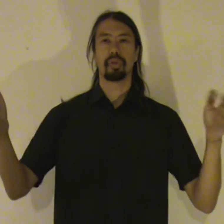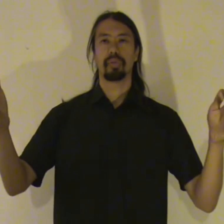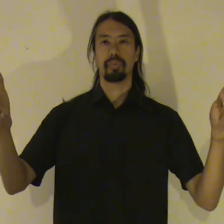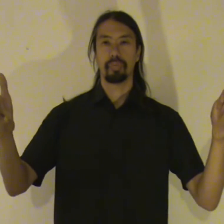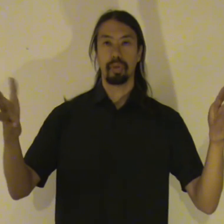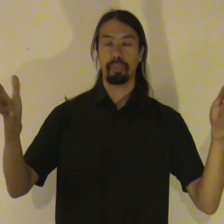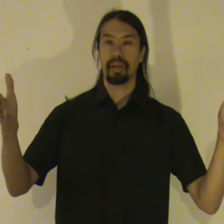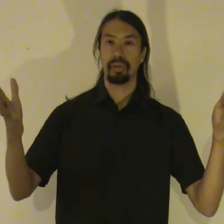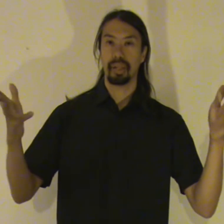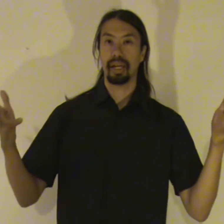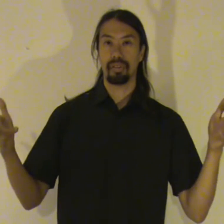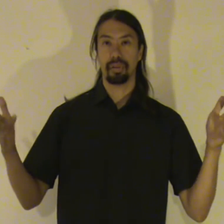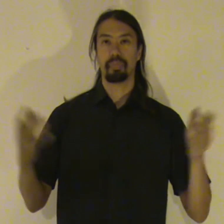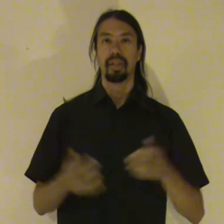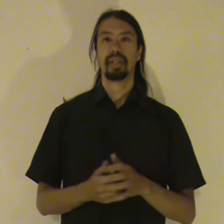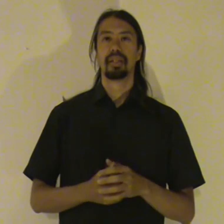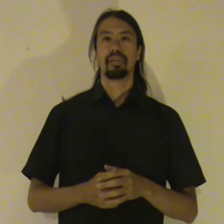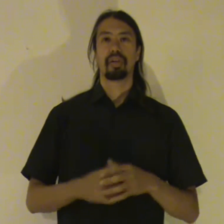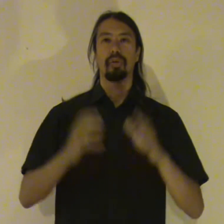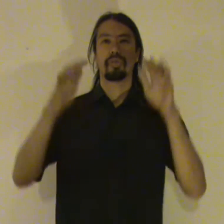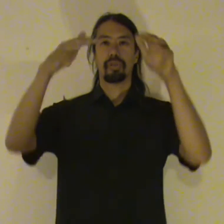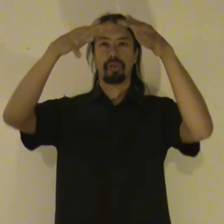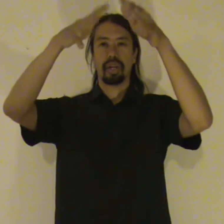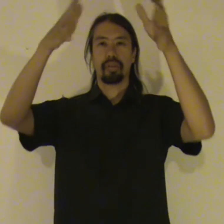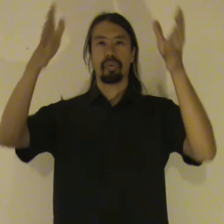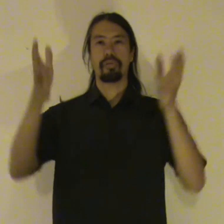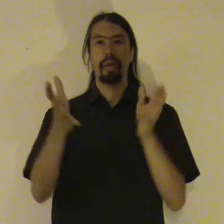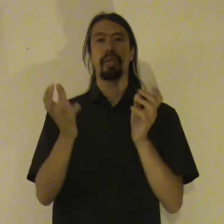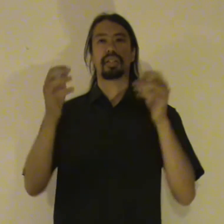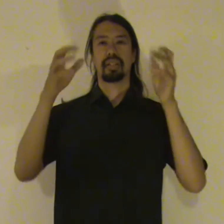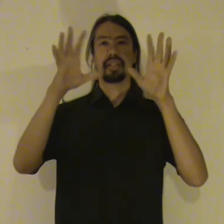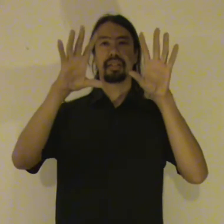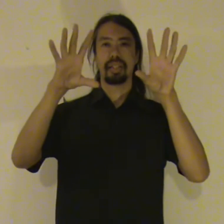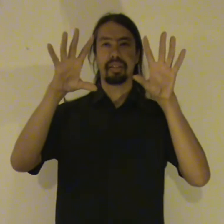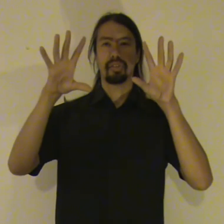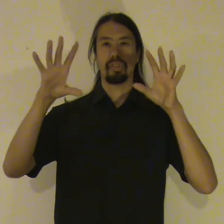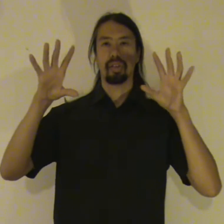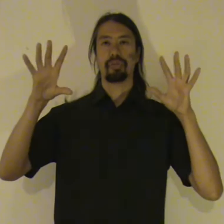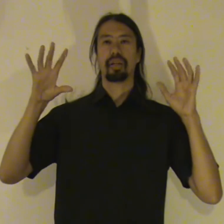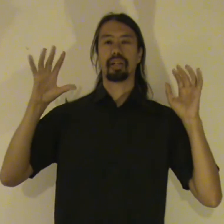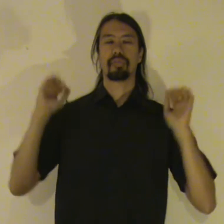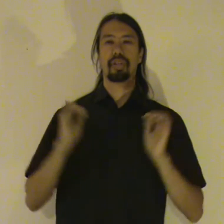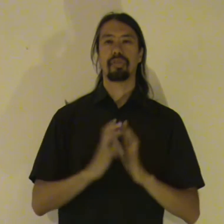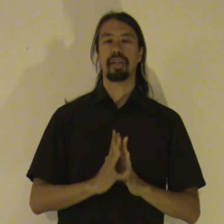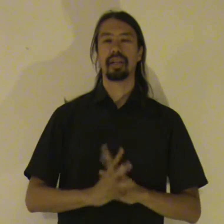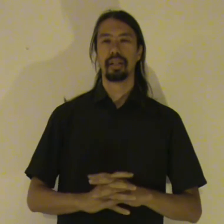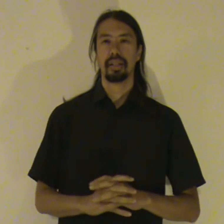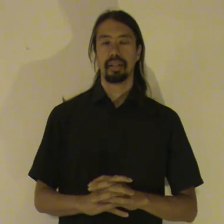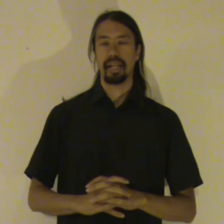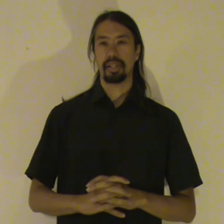Will appear later. So first you get a rough image. And then the details are filling themselves in. Naturally.